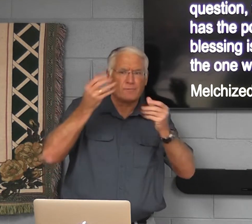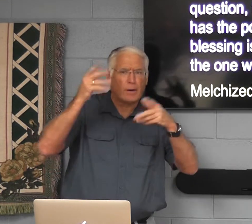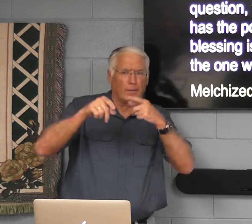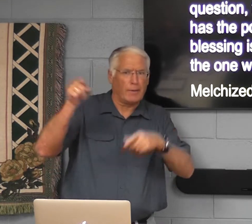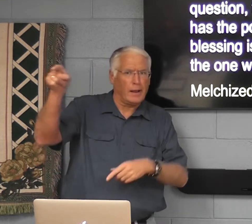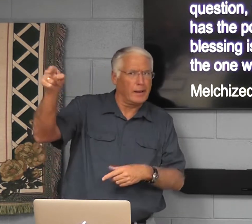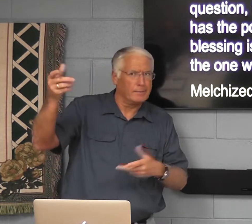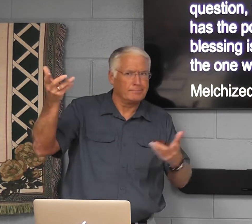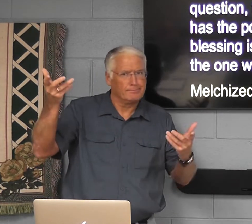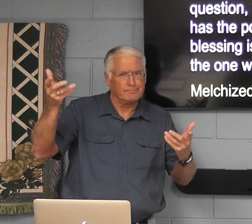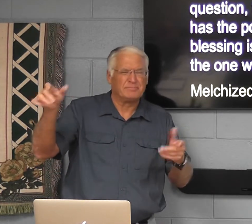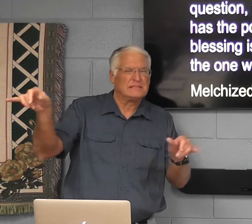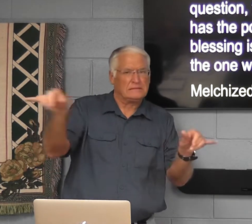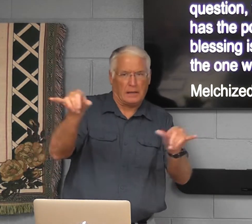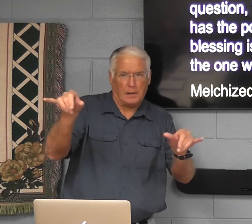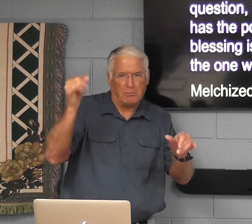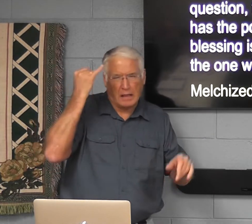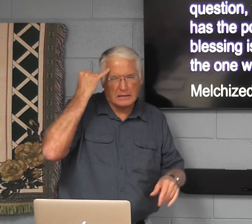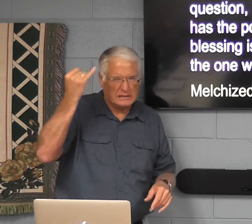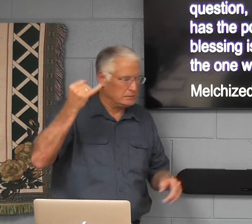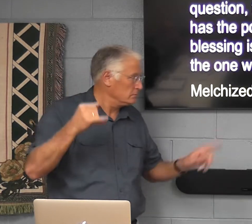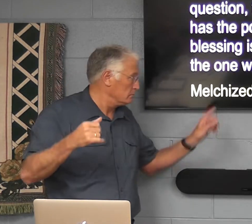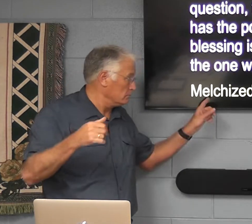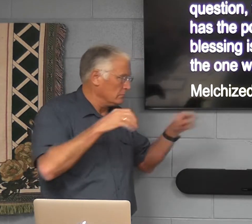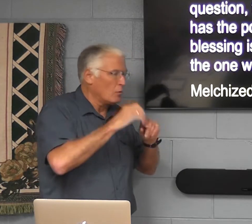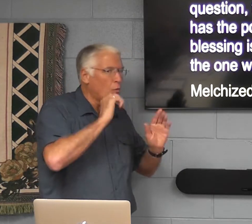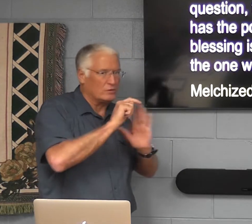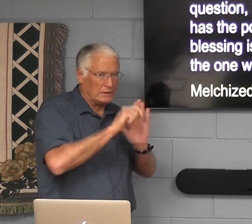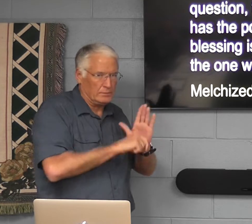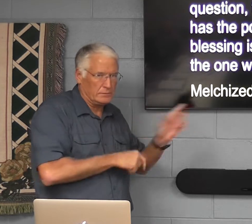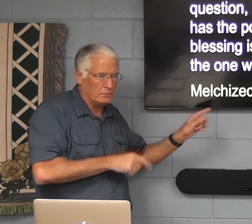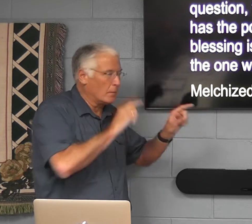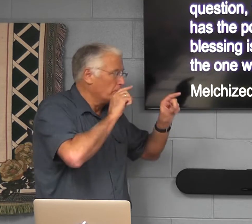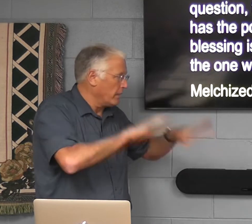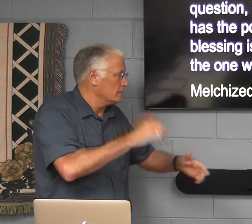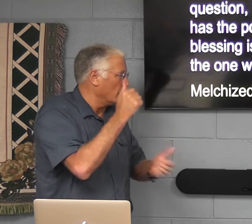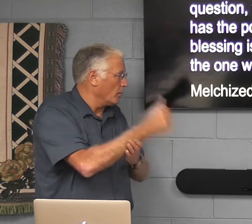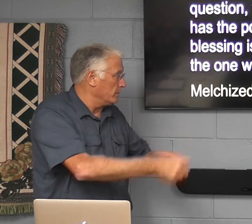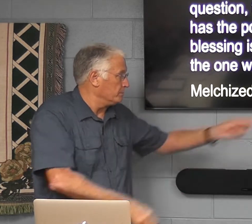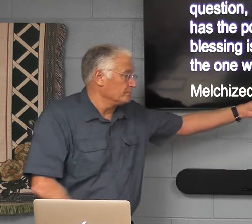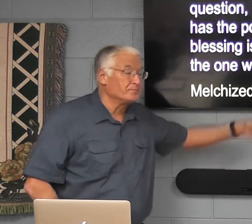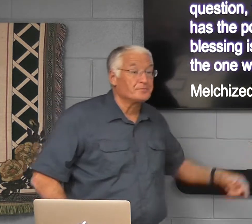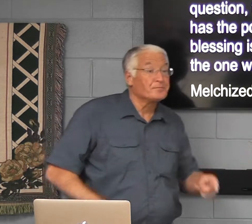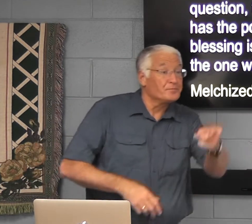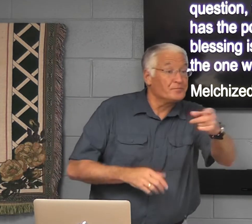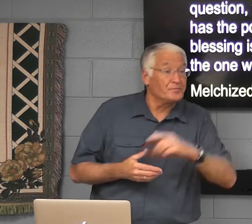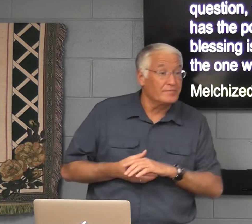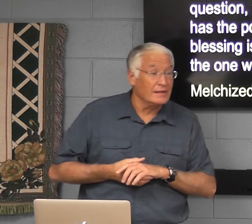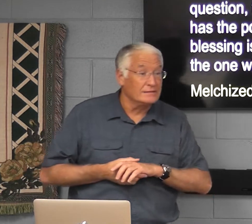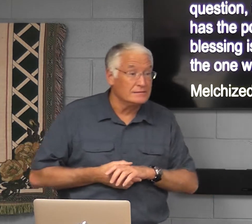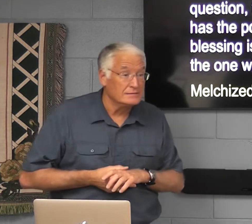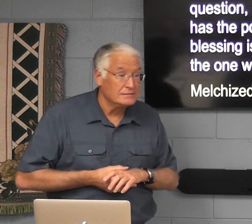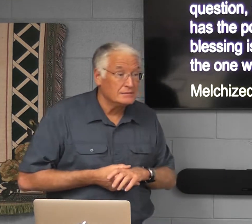You know, there's not a lot about him in the Old Testament that he blesses Abraham. there's about